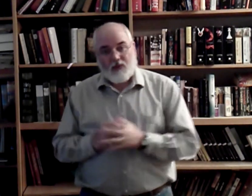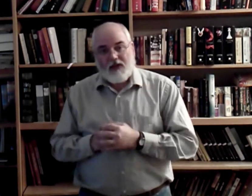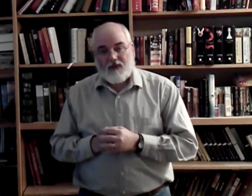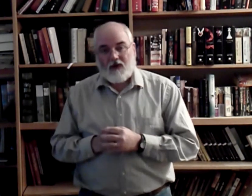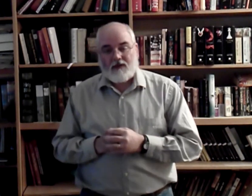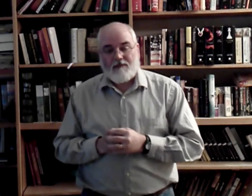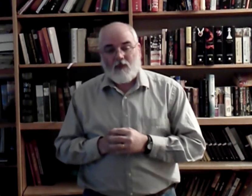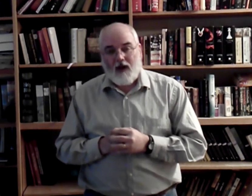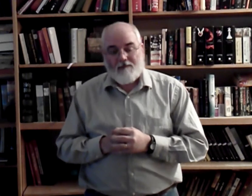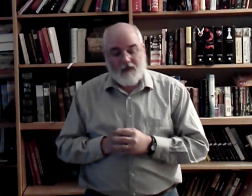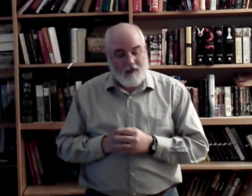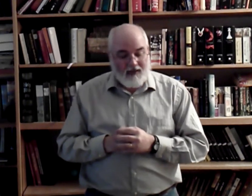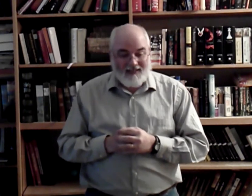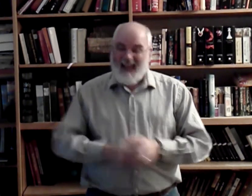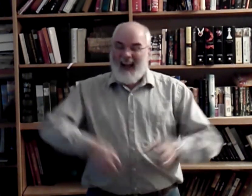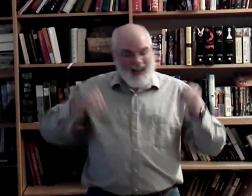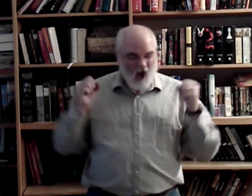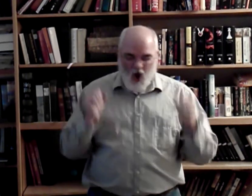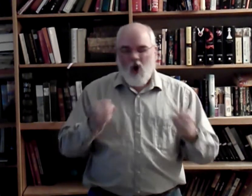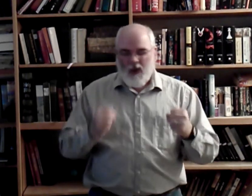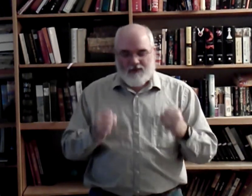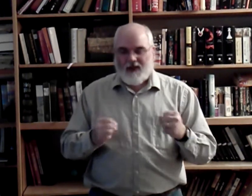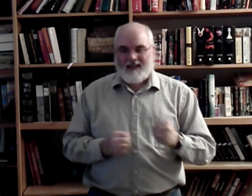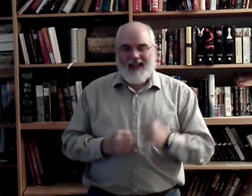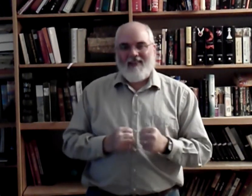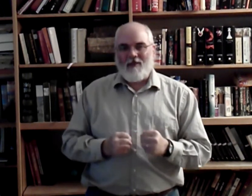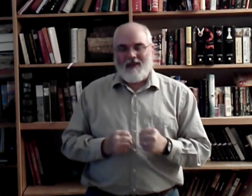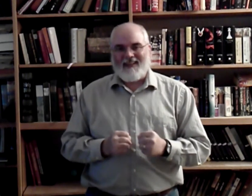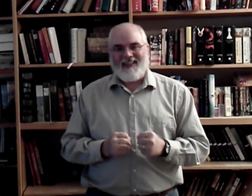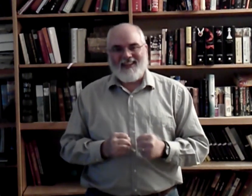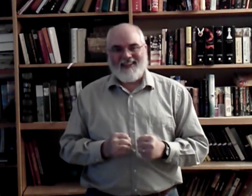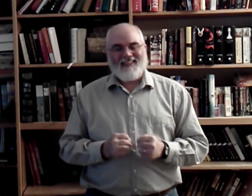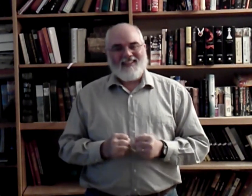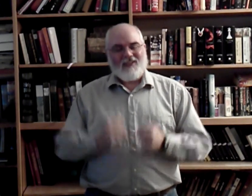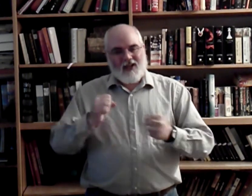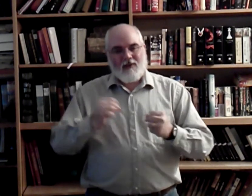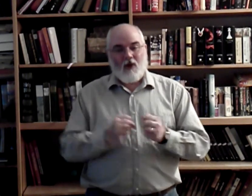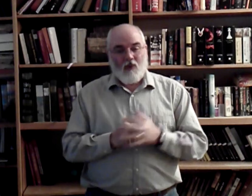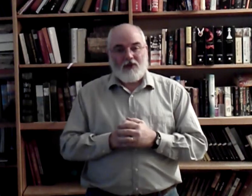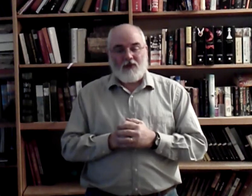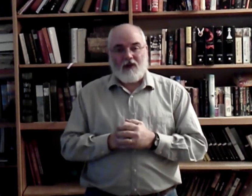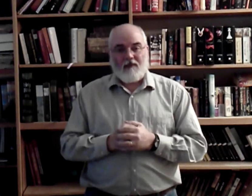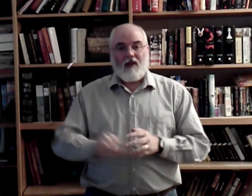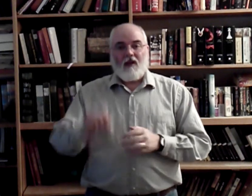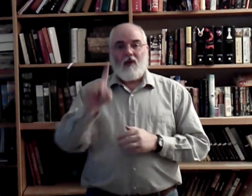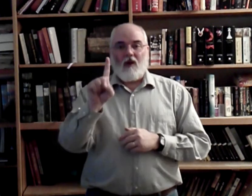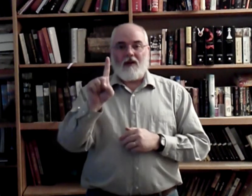-3s first. Why? Because I always forget to add them in at the end. So here we go. 1-2-3. 1.